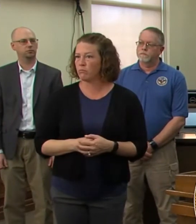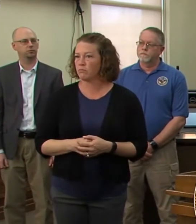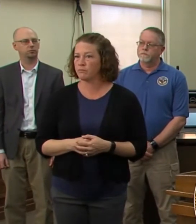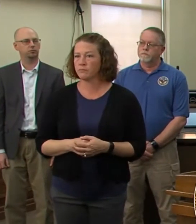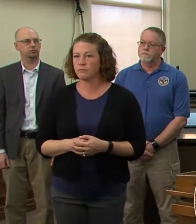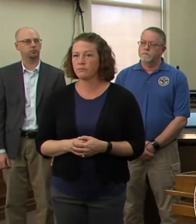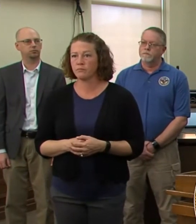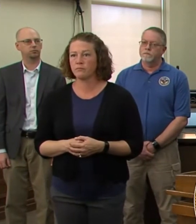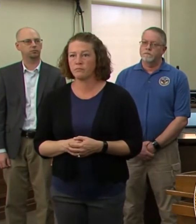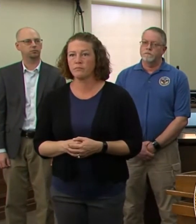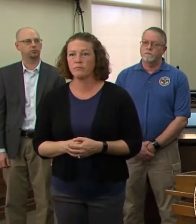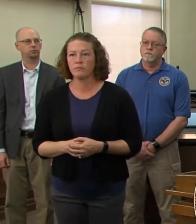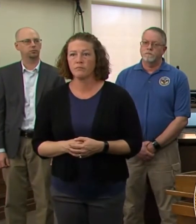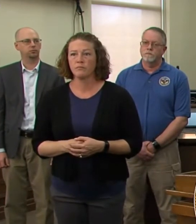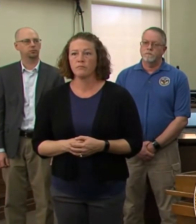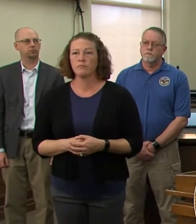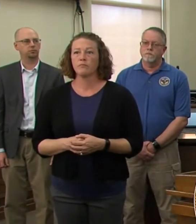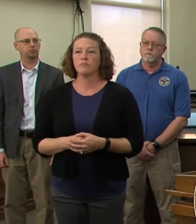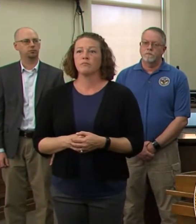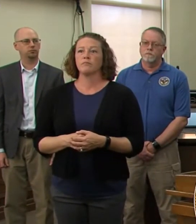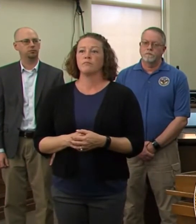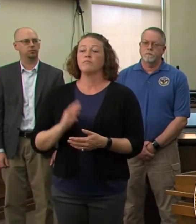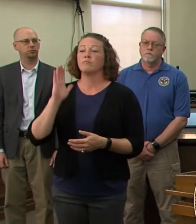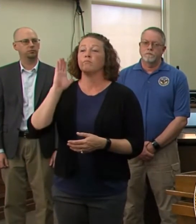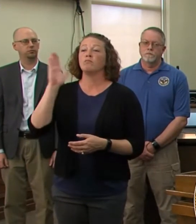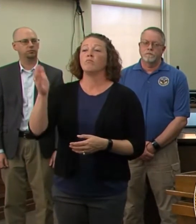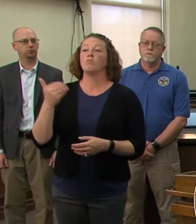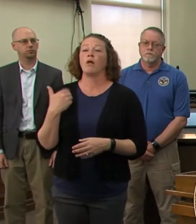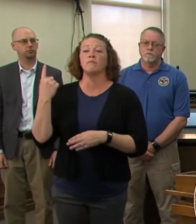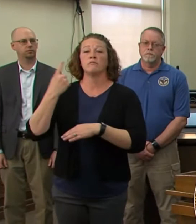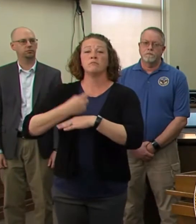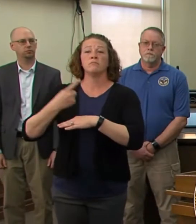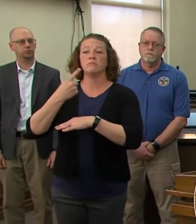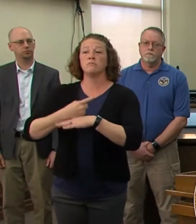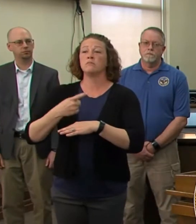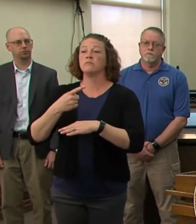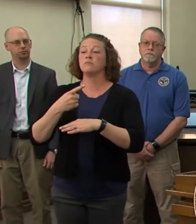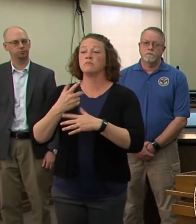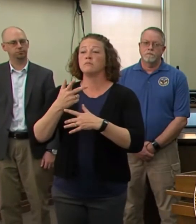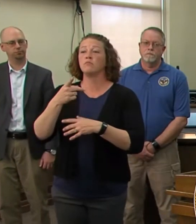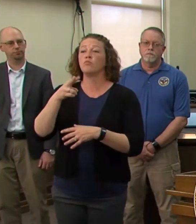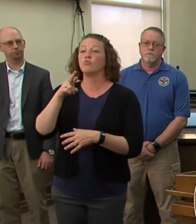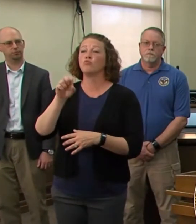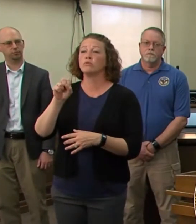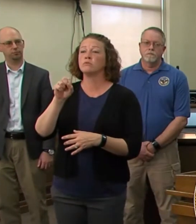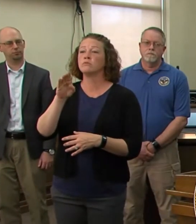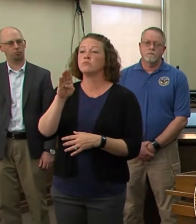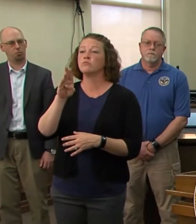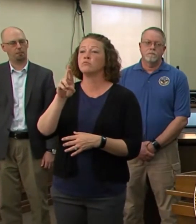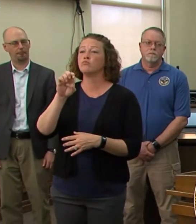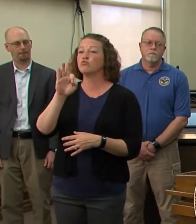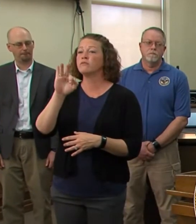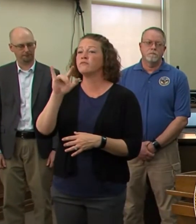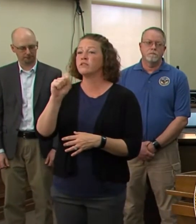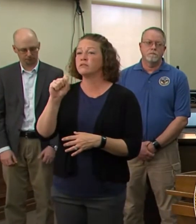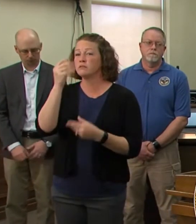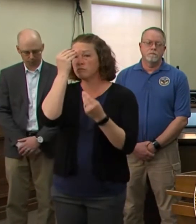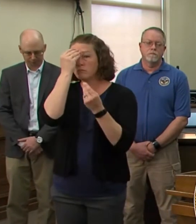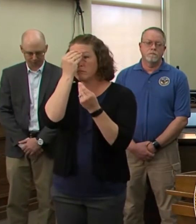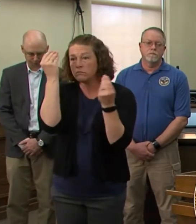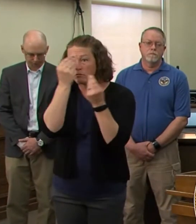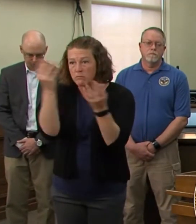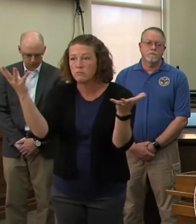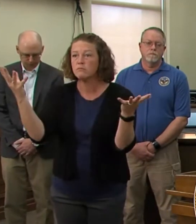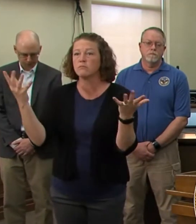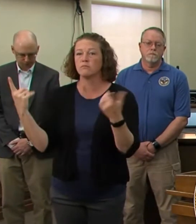Again, we'll have these daily press briefings so that we can keep you up to date and let you know what is